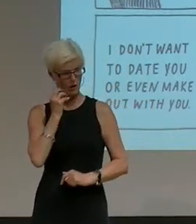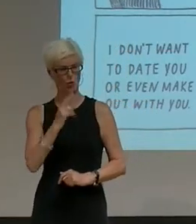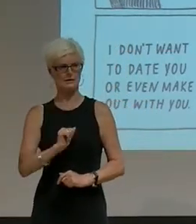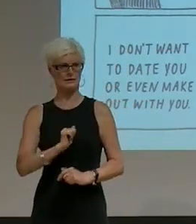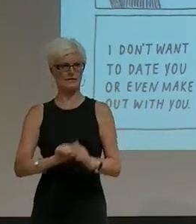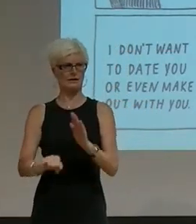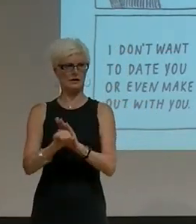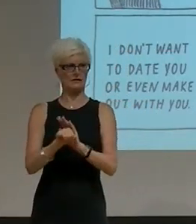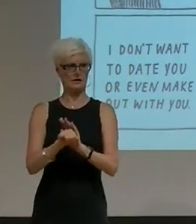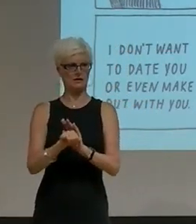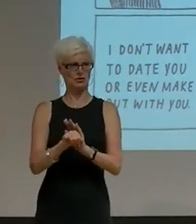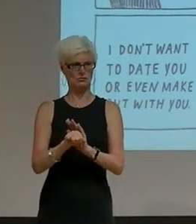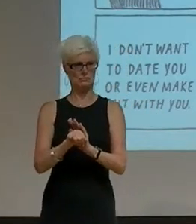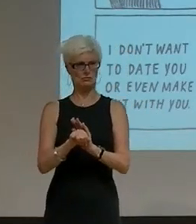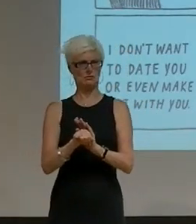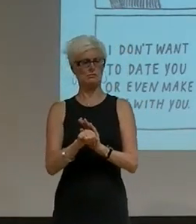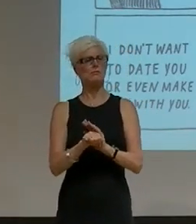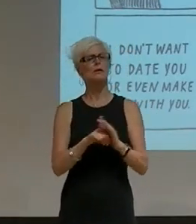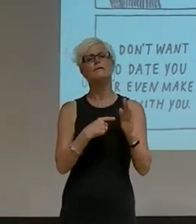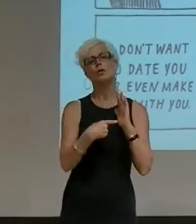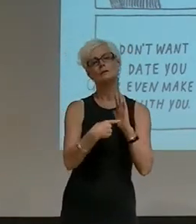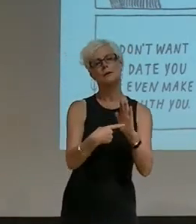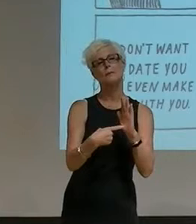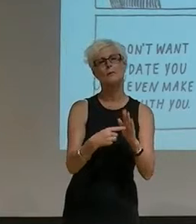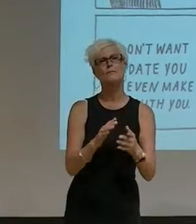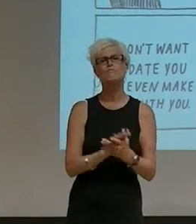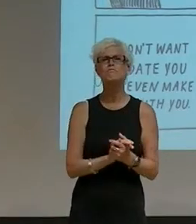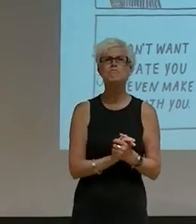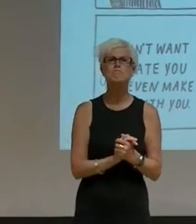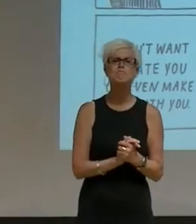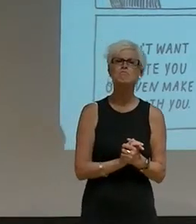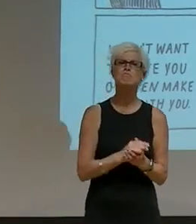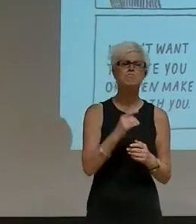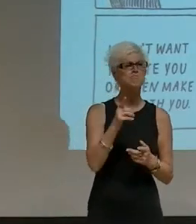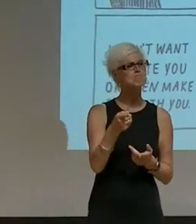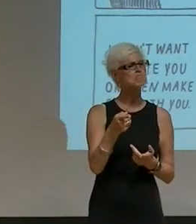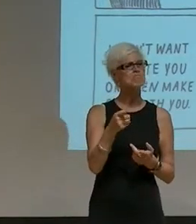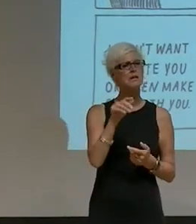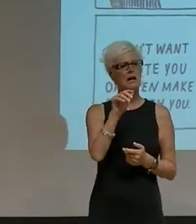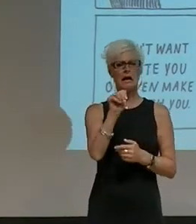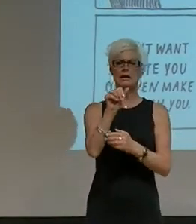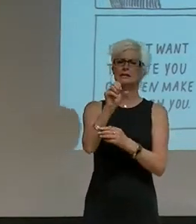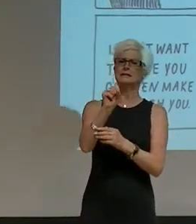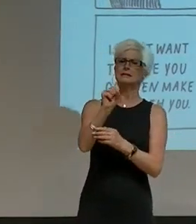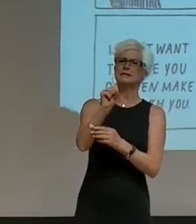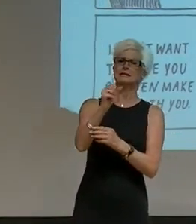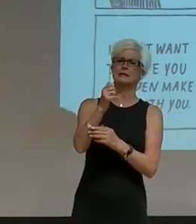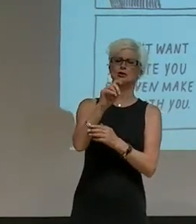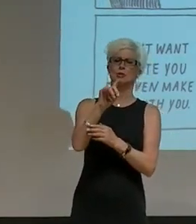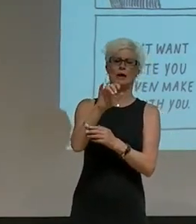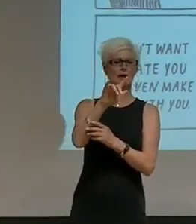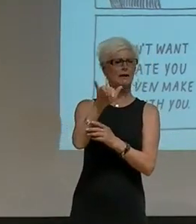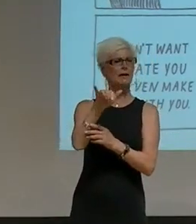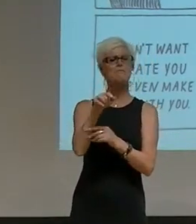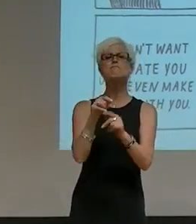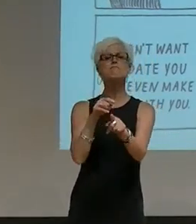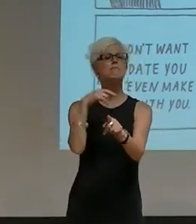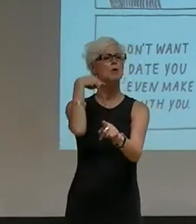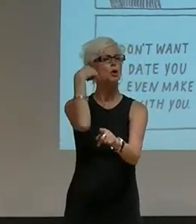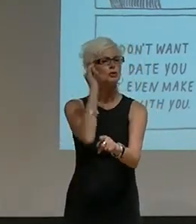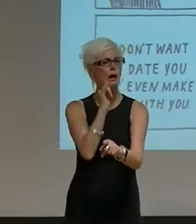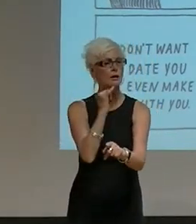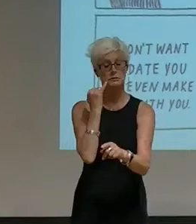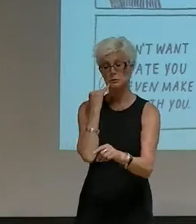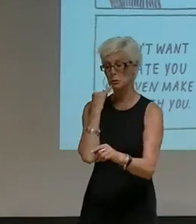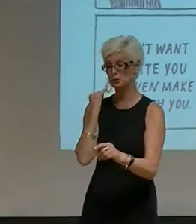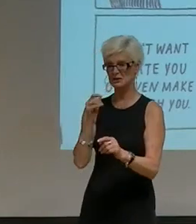For instance, what does asexuality look like to people who, for political or